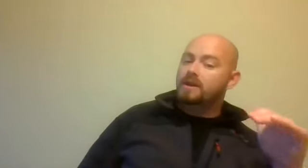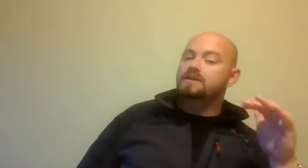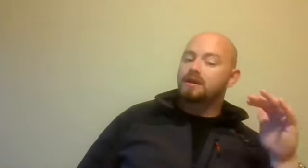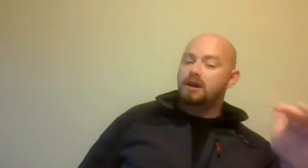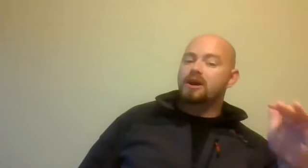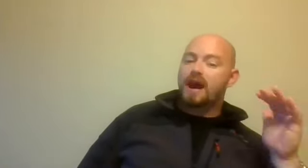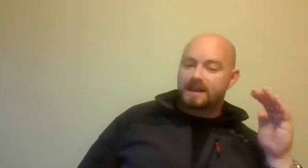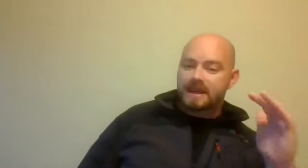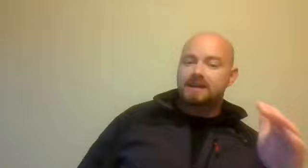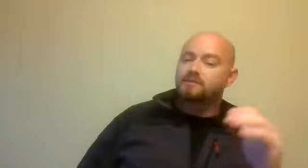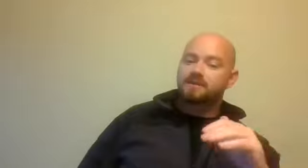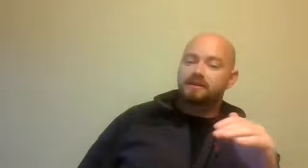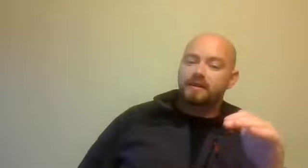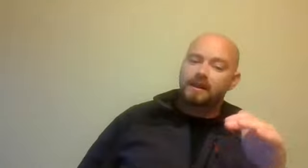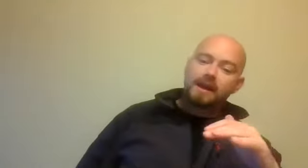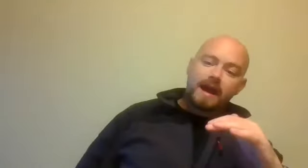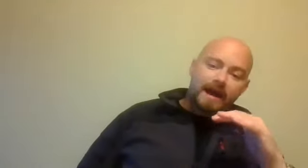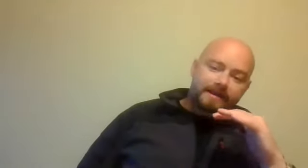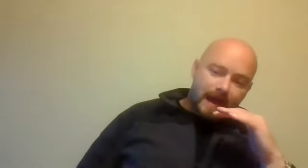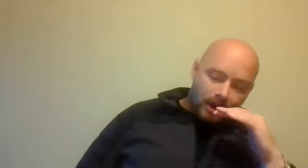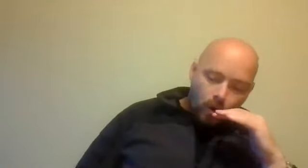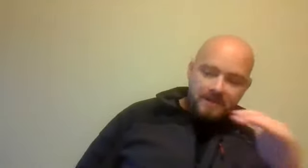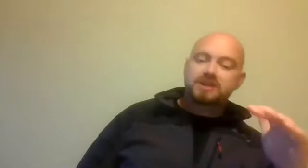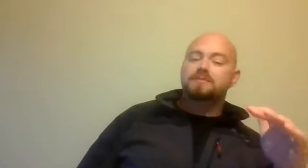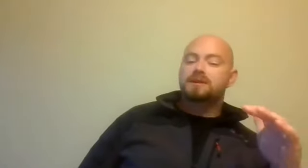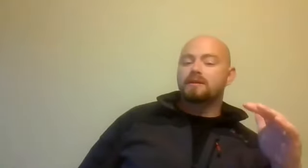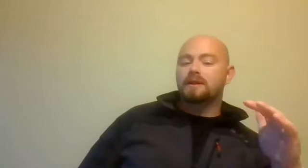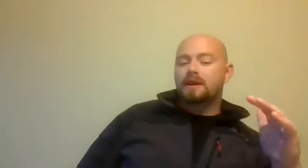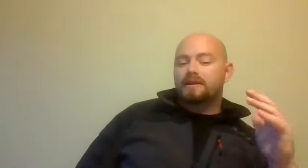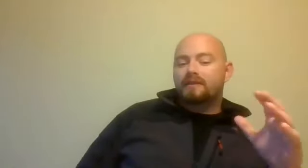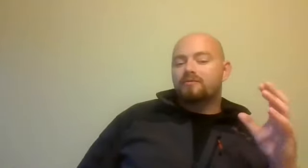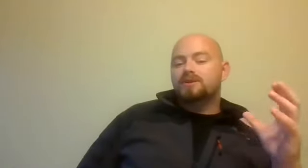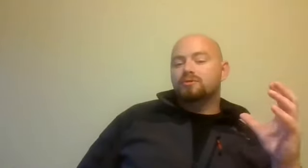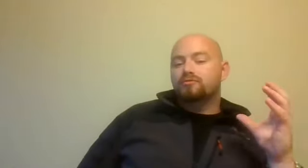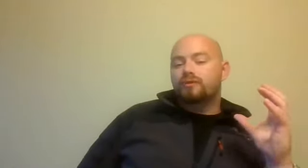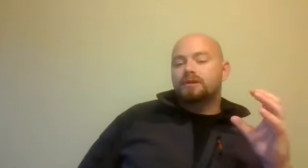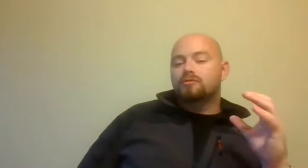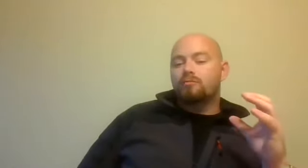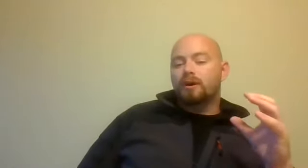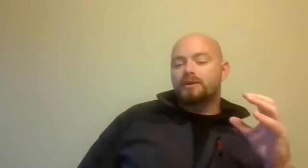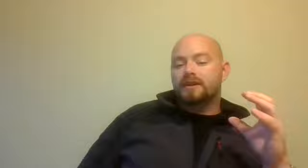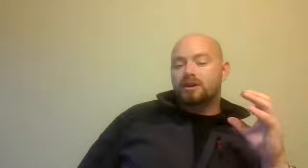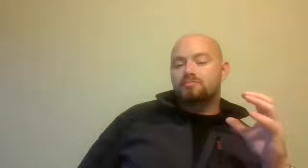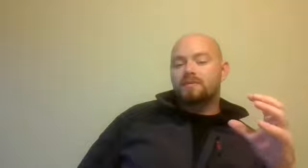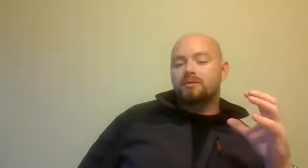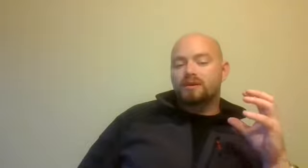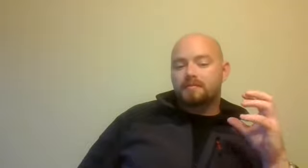willing to learn and engage with material and question the material. That, for me, shows a real growth mindset. Not just people who are willing to